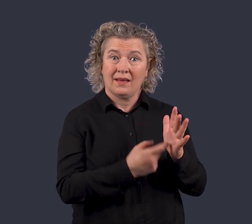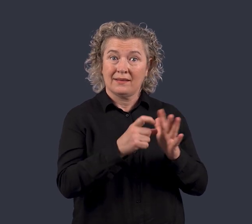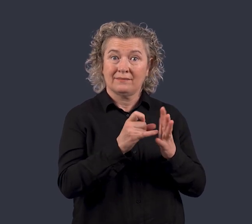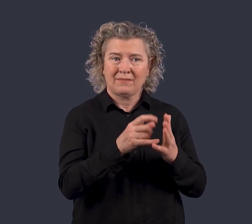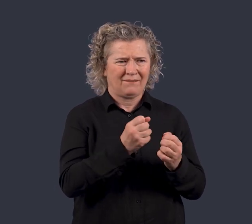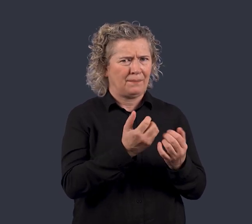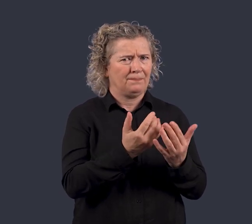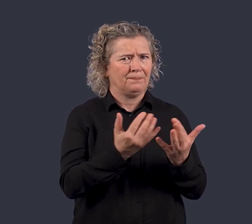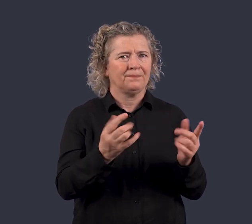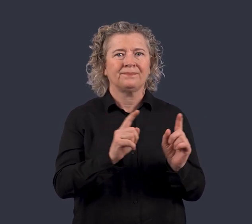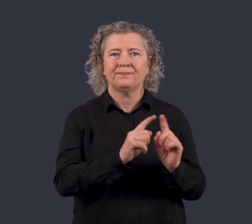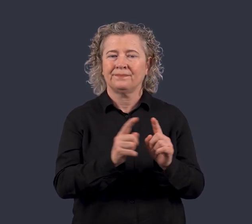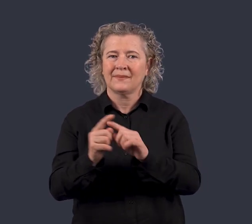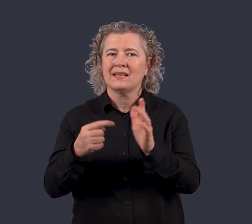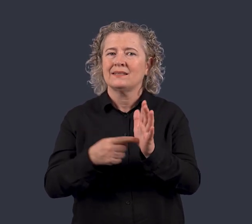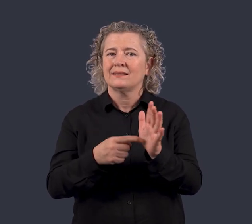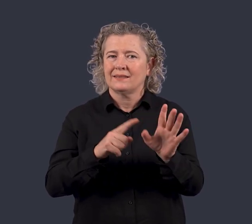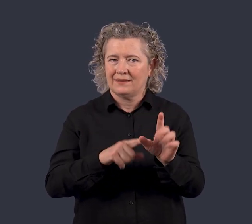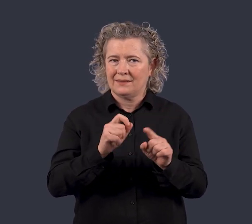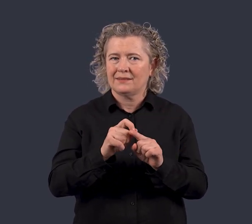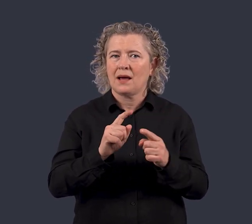There are many different types of IRDs.